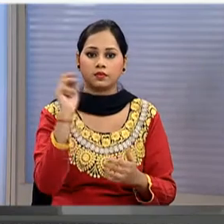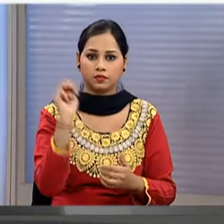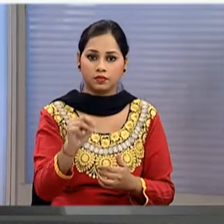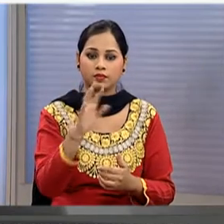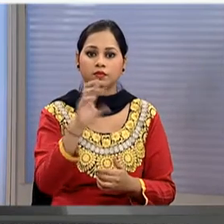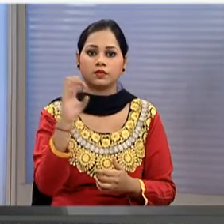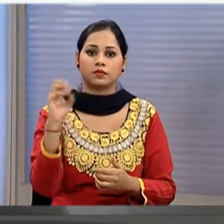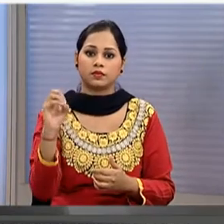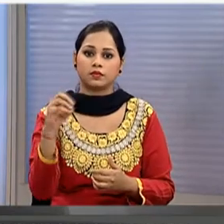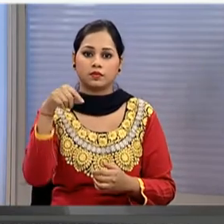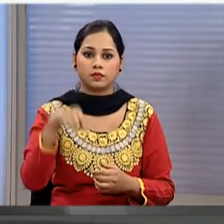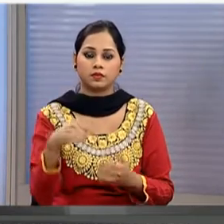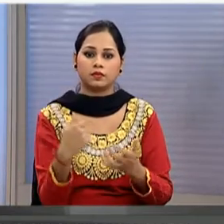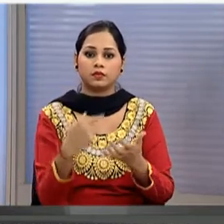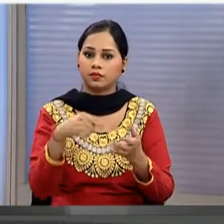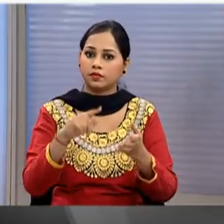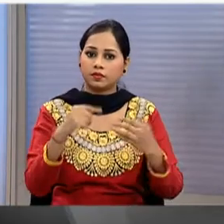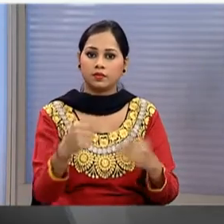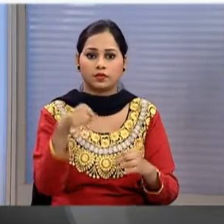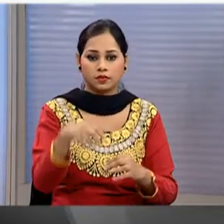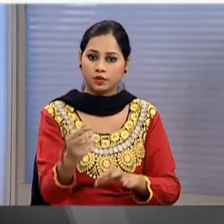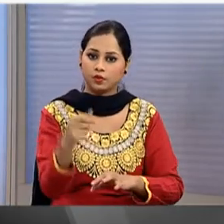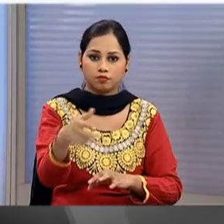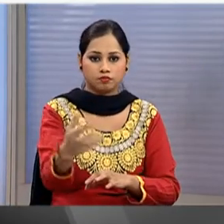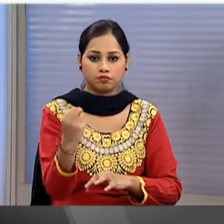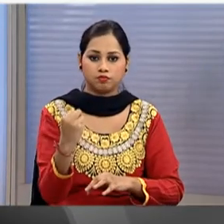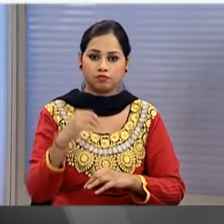,500 are to be issued for such withdrawals